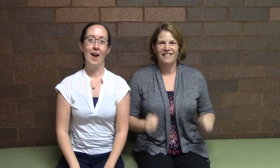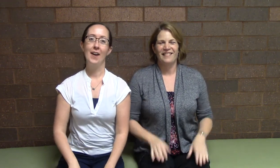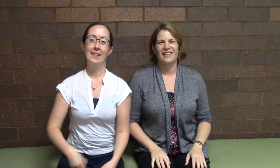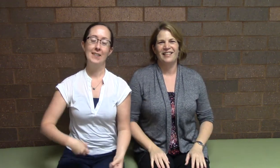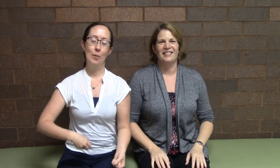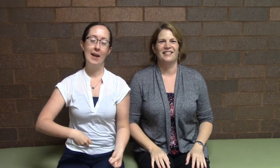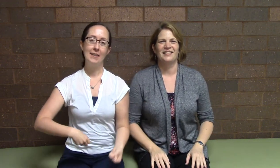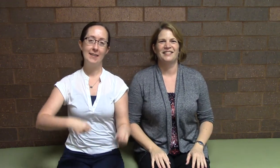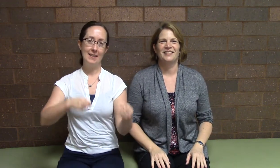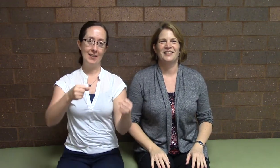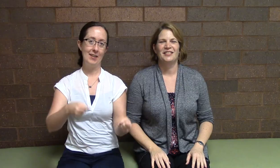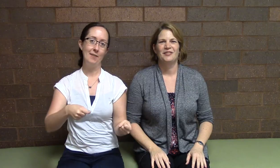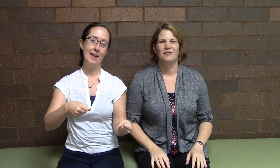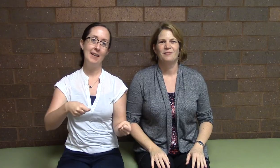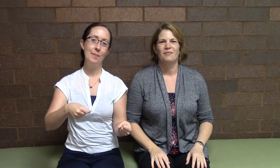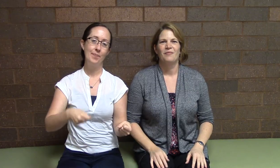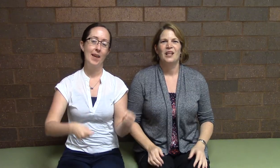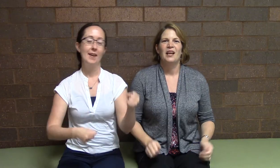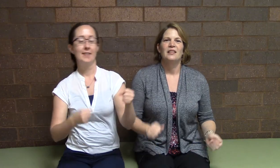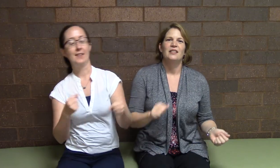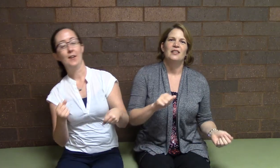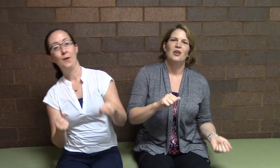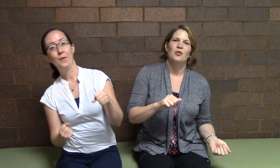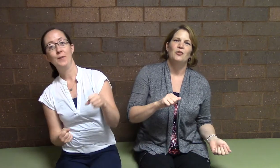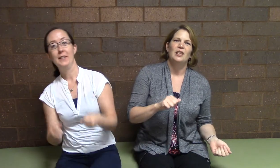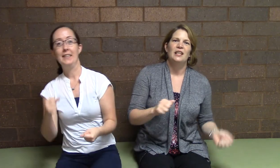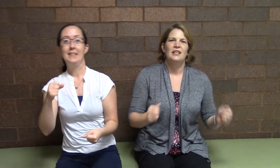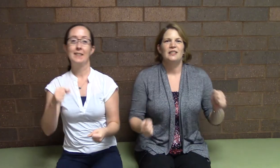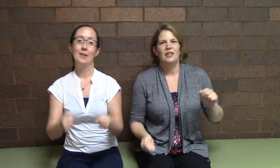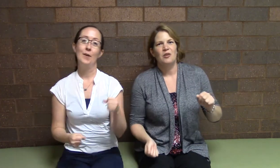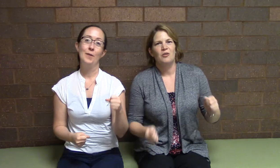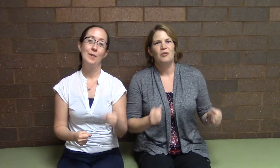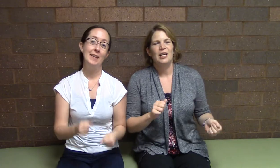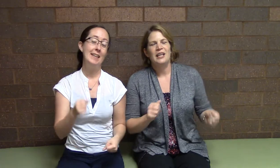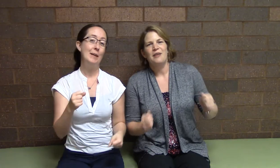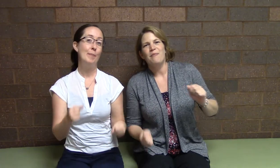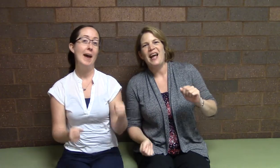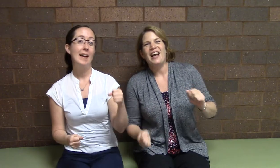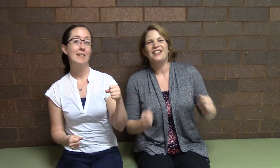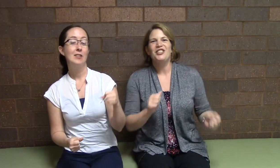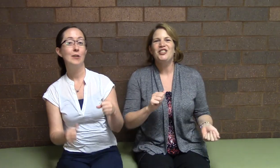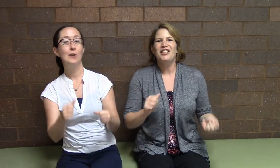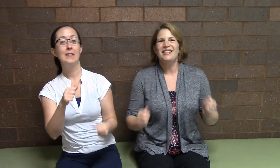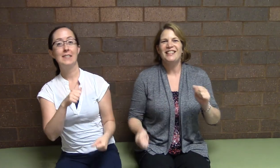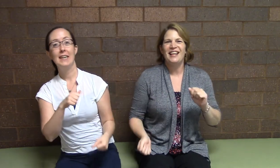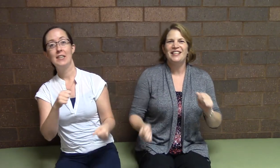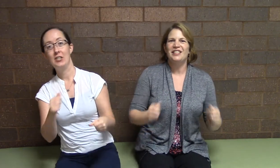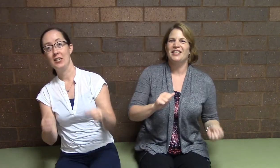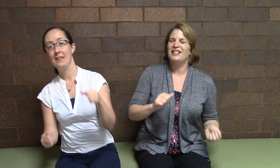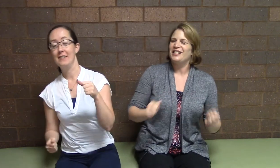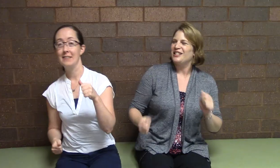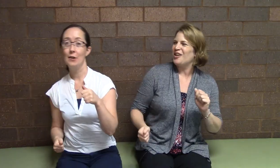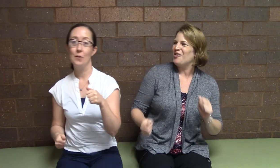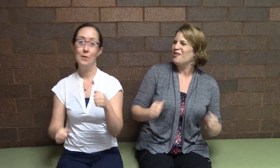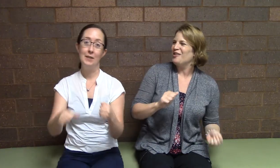All right, let's go back to the station. Ready? Slowly, slowly, back to the station. Slowly,